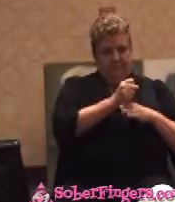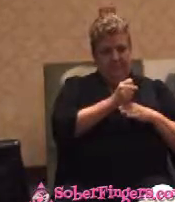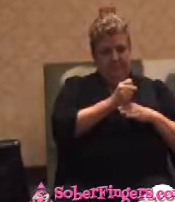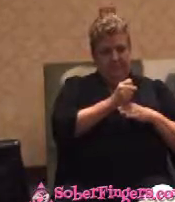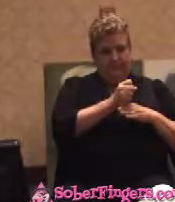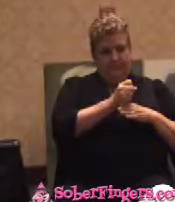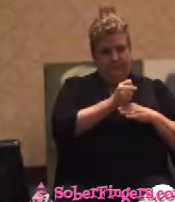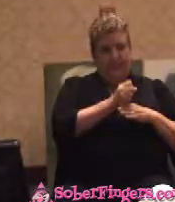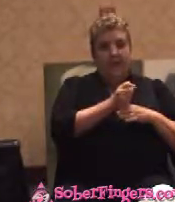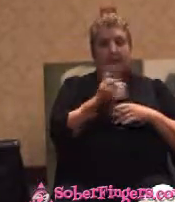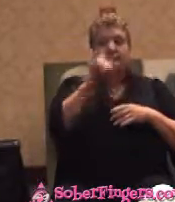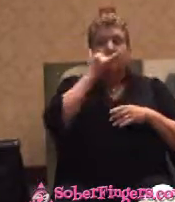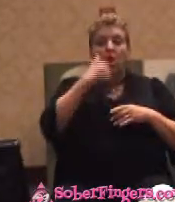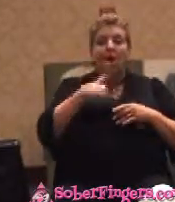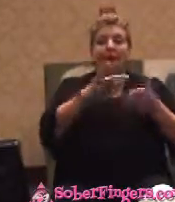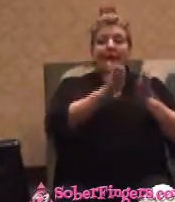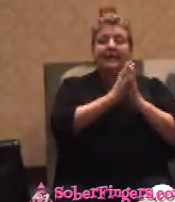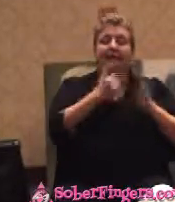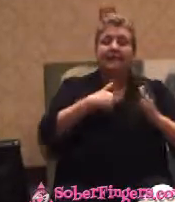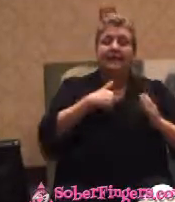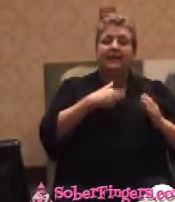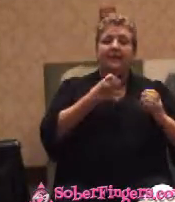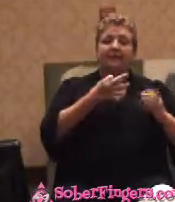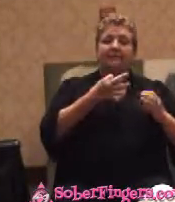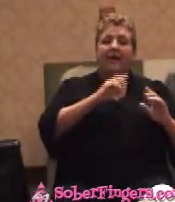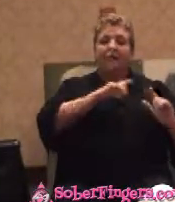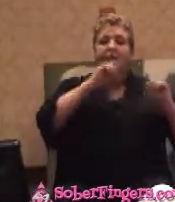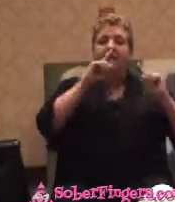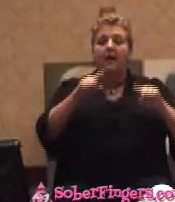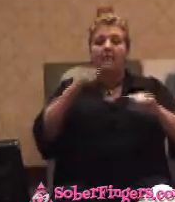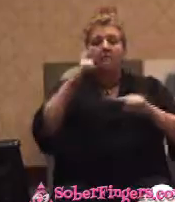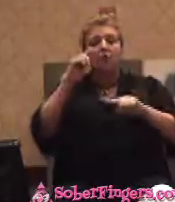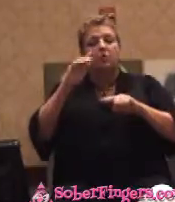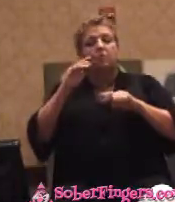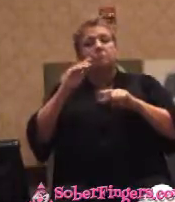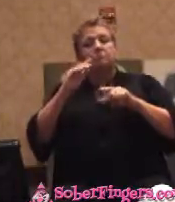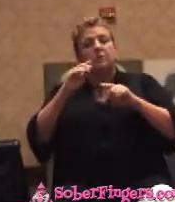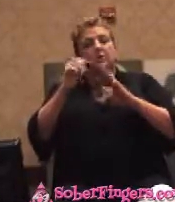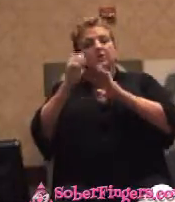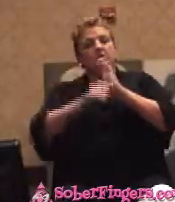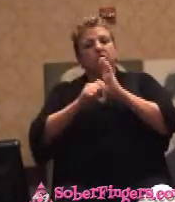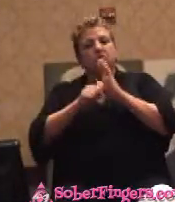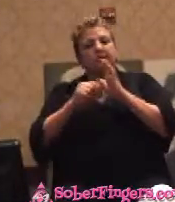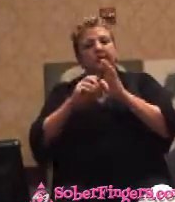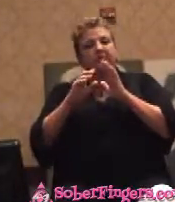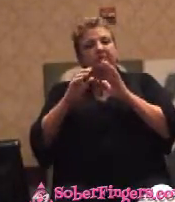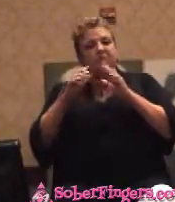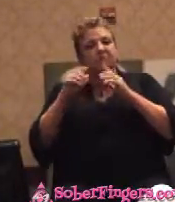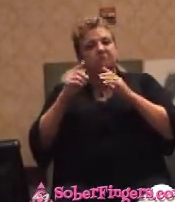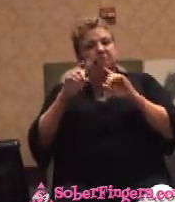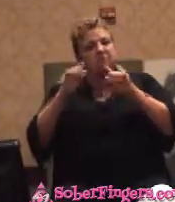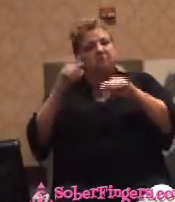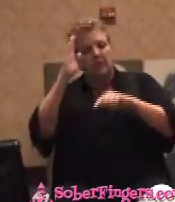She called me and asked me if I'd come up for a surgery she was going to have. I went up to take, do the surgery.